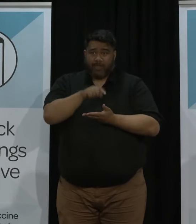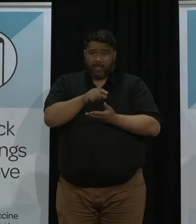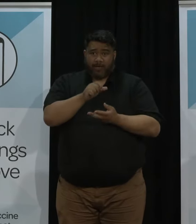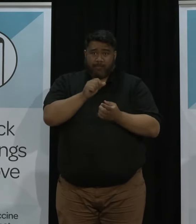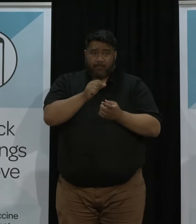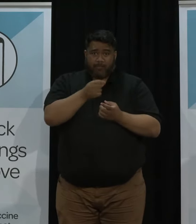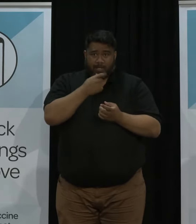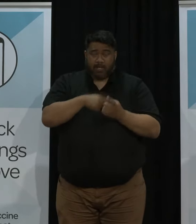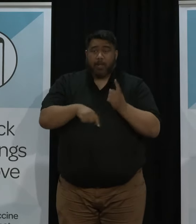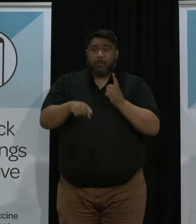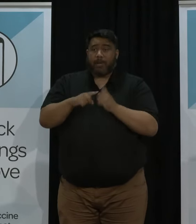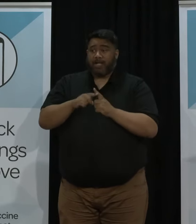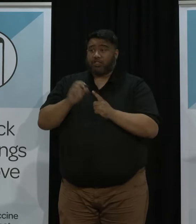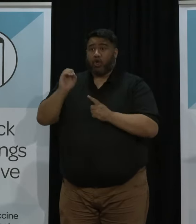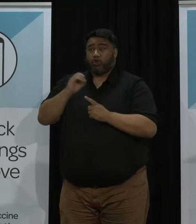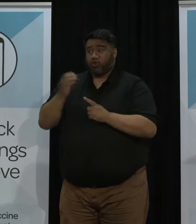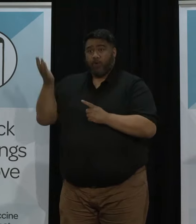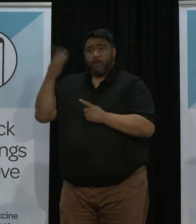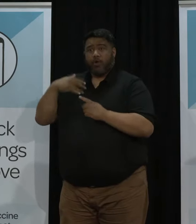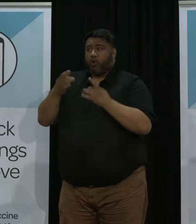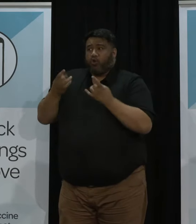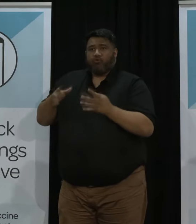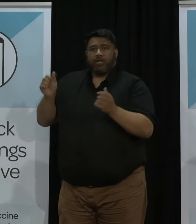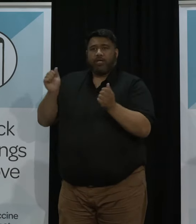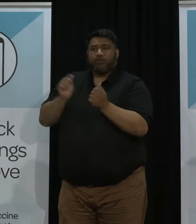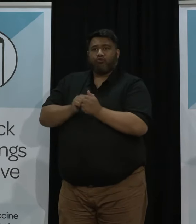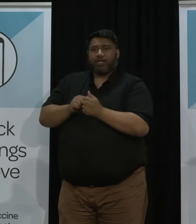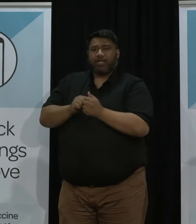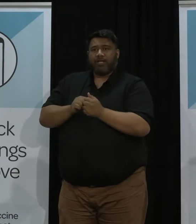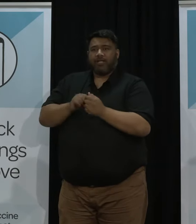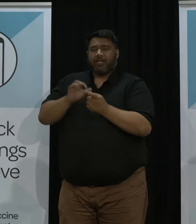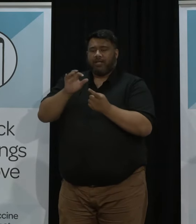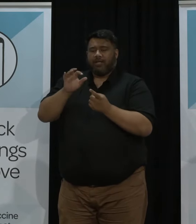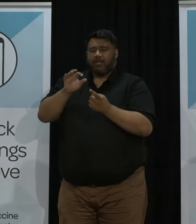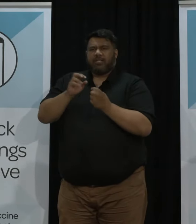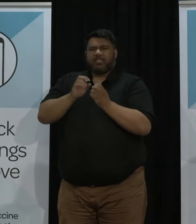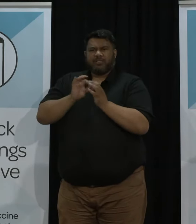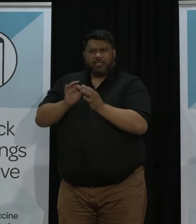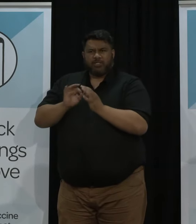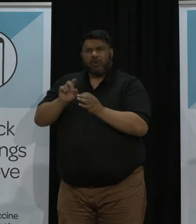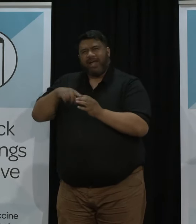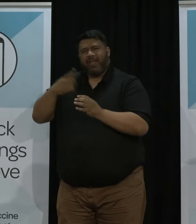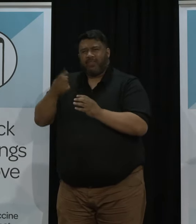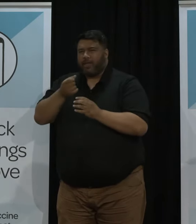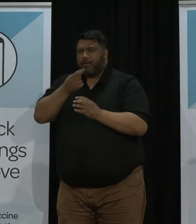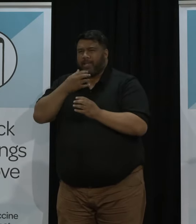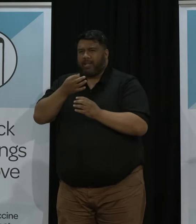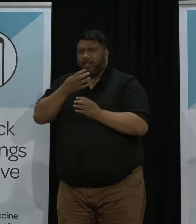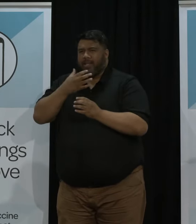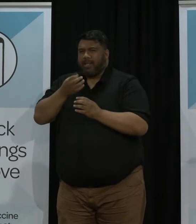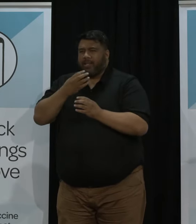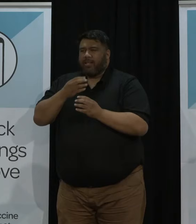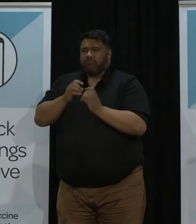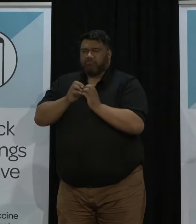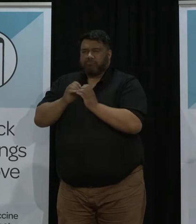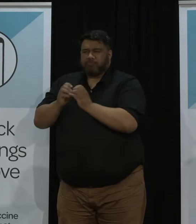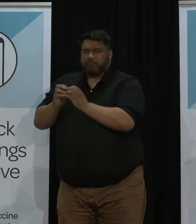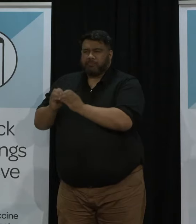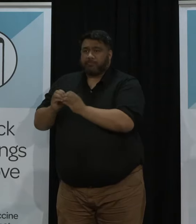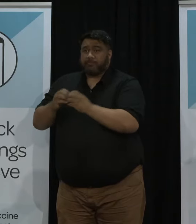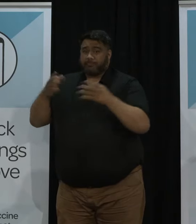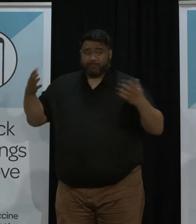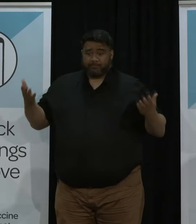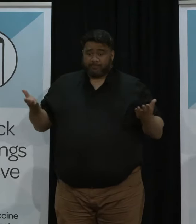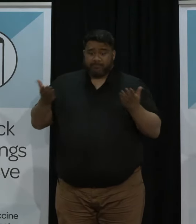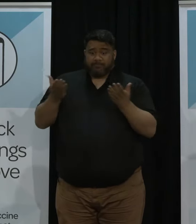and that brings our suite of COVID medicines secured and managed by Pharmac to six in total three of which are already in